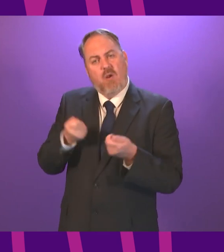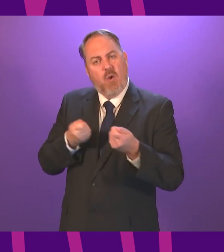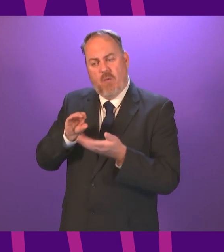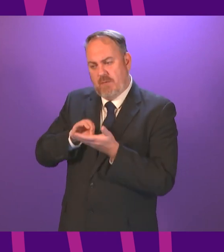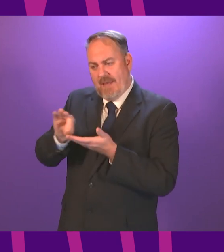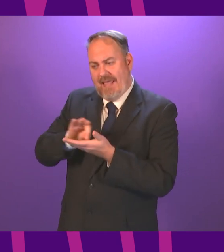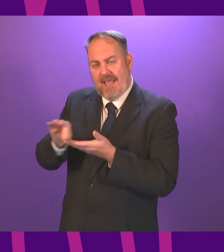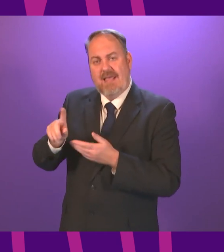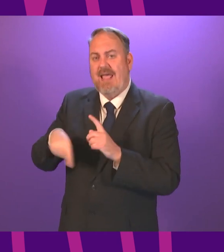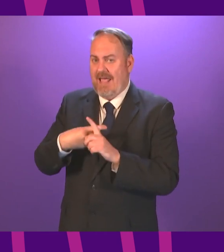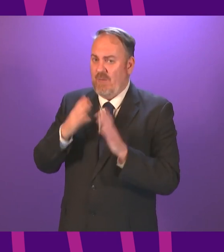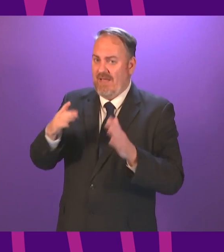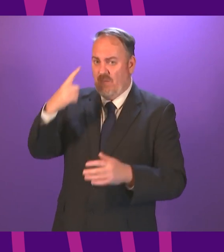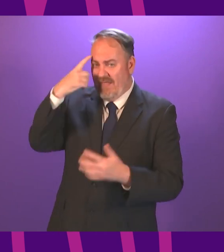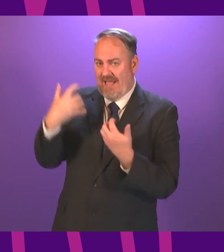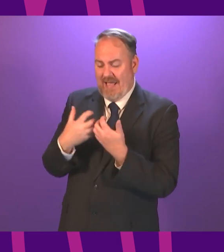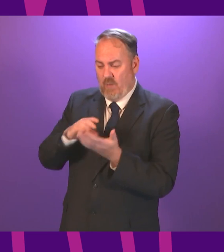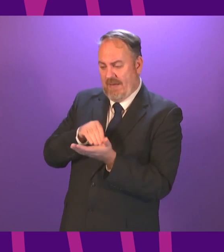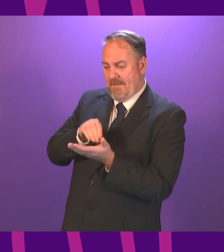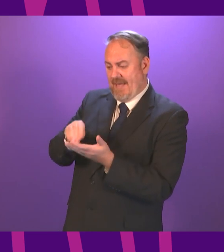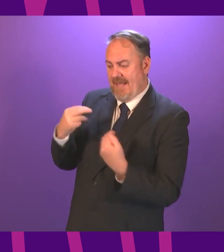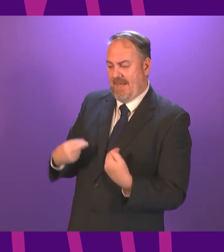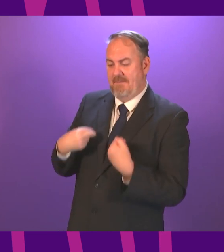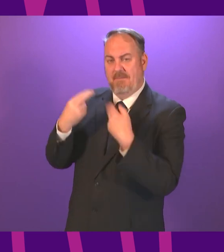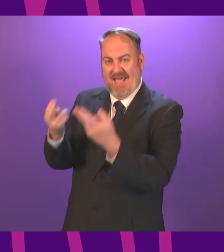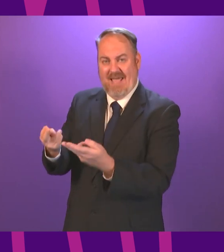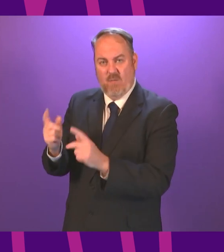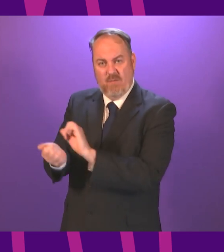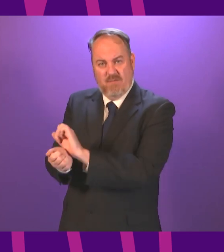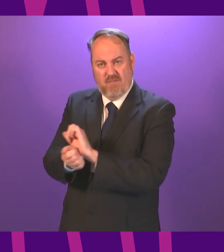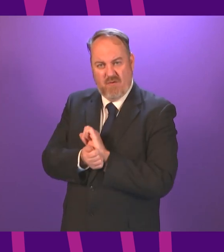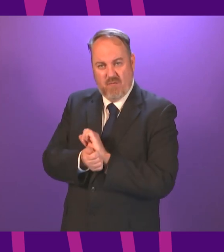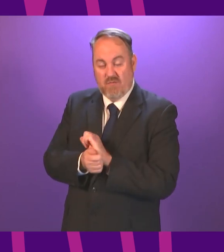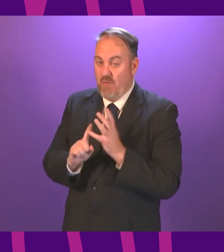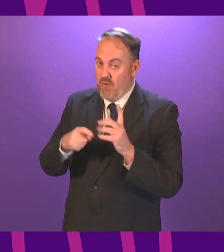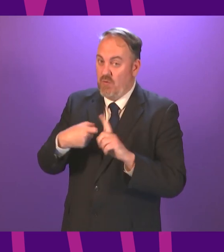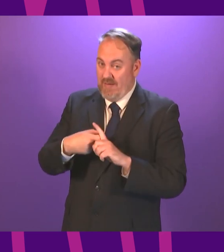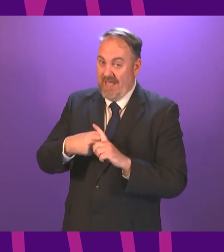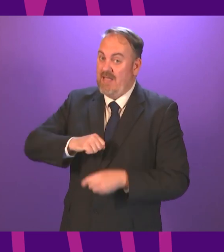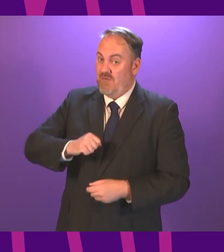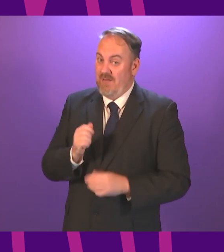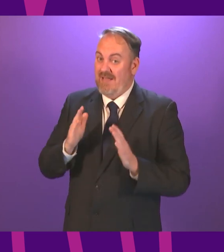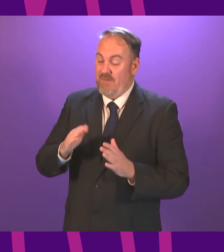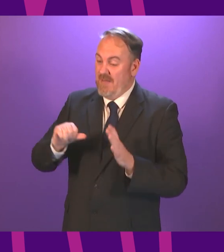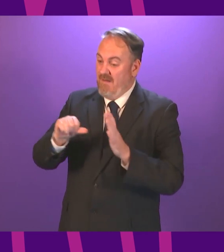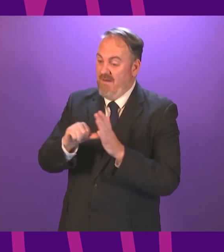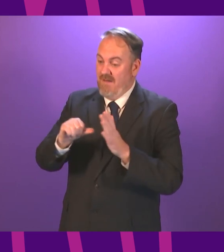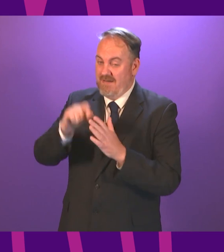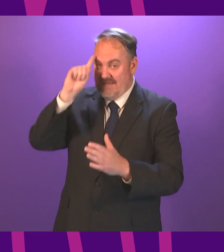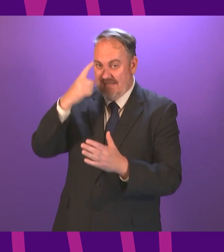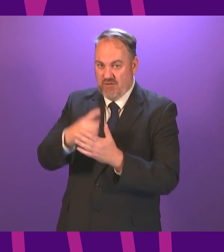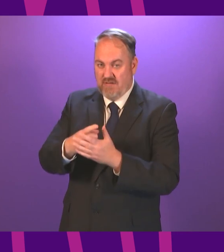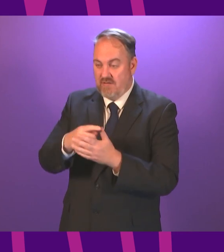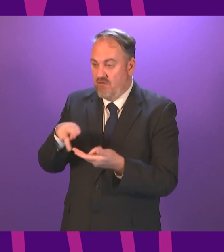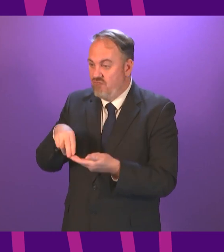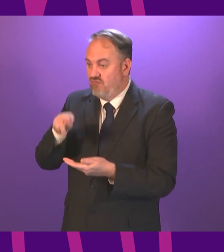this debt has to be reduced and repaid so both the UK and Scotland will have to make some difficult choices in the future do we raise